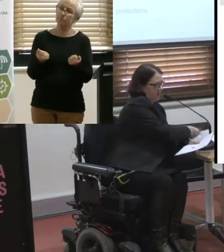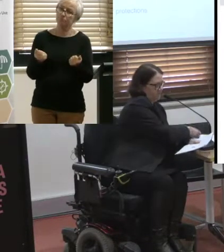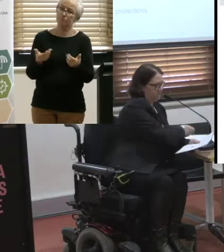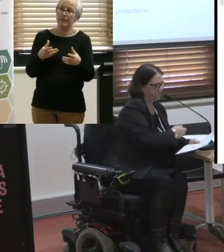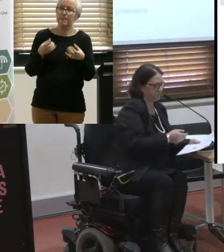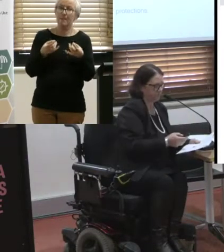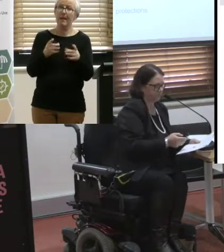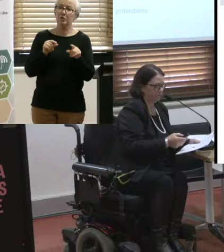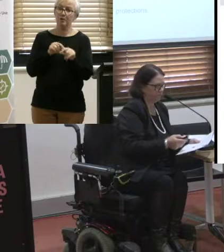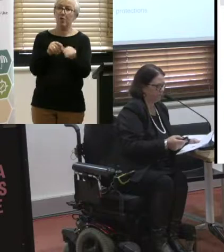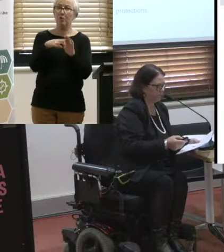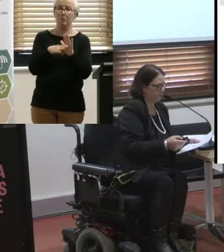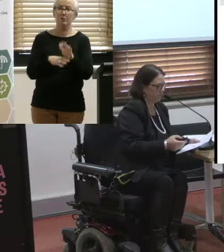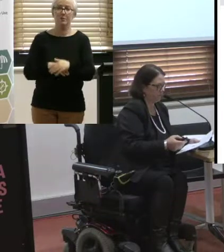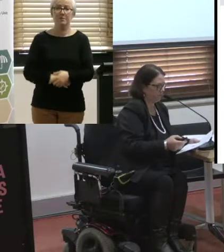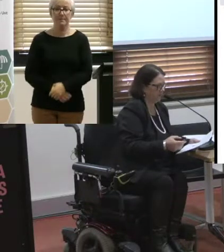provide.